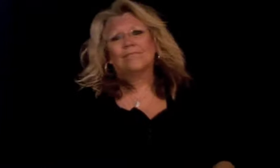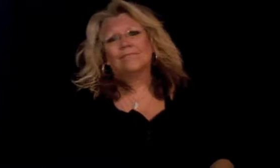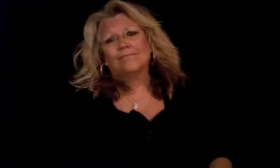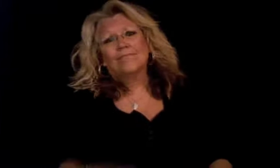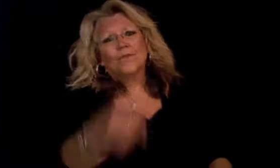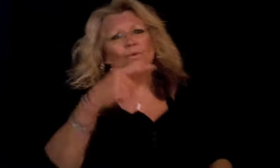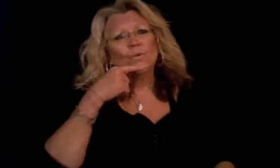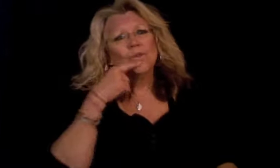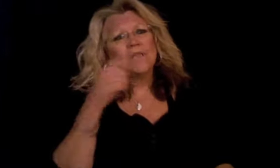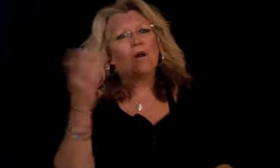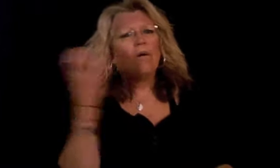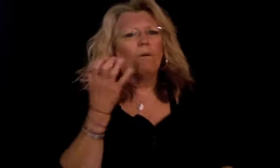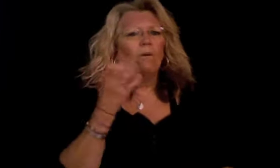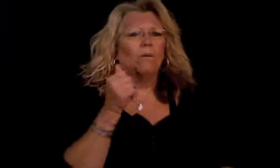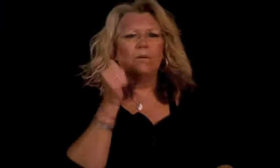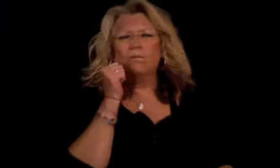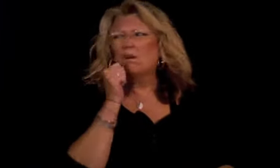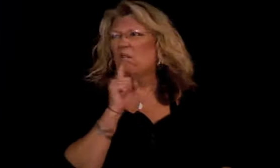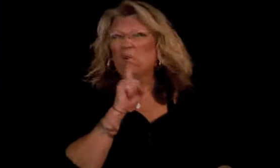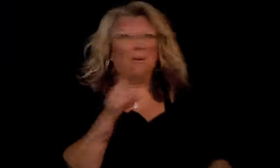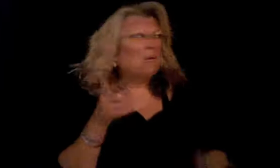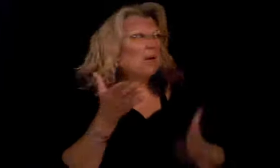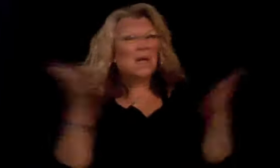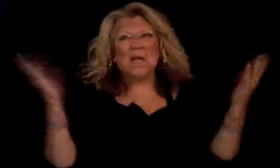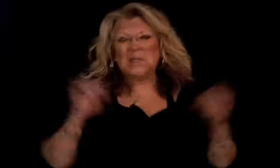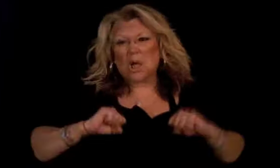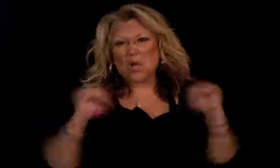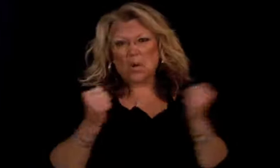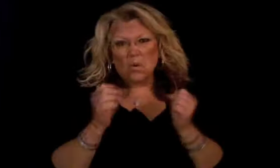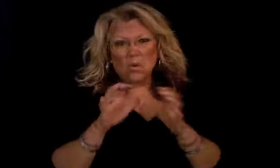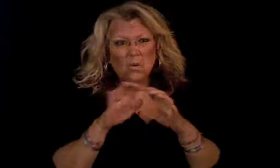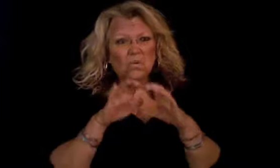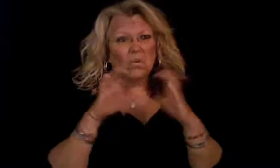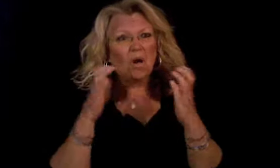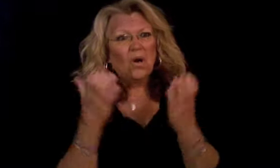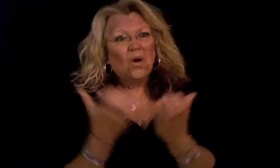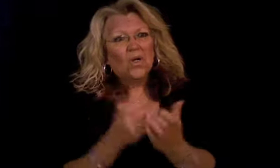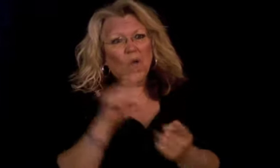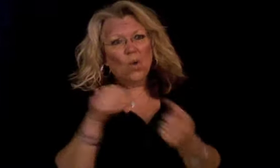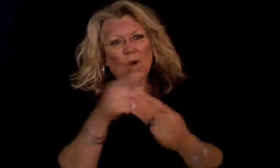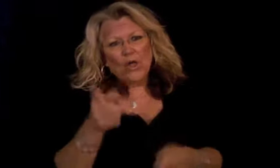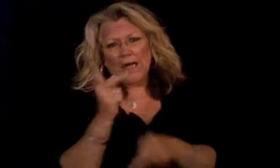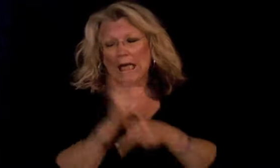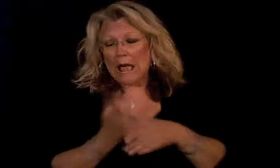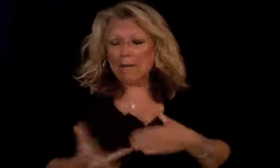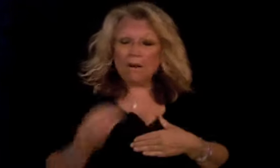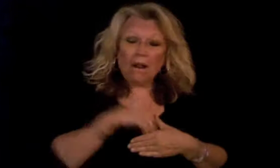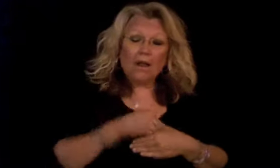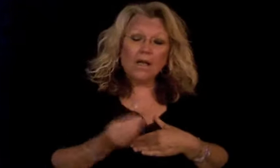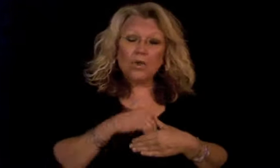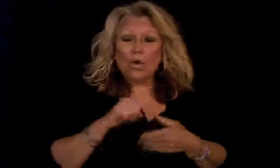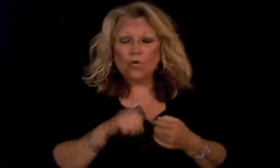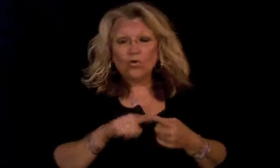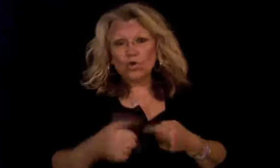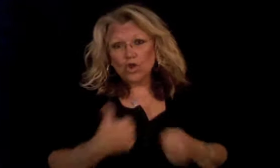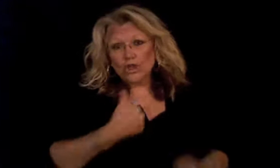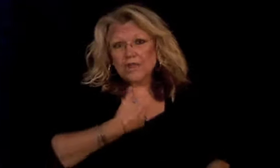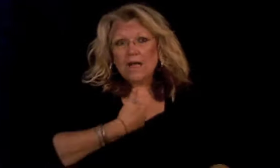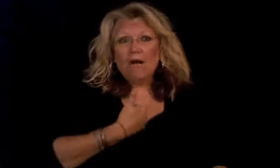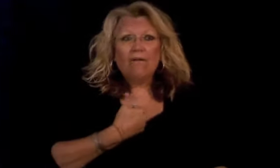It's a cold world, it's a cold world When you keep it all to yourself